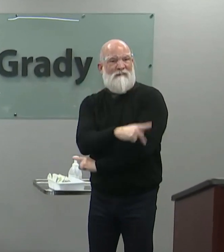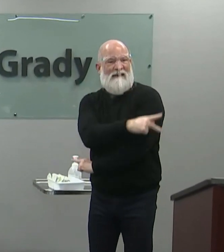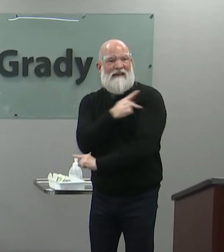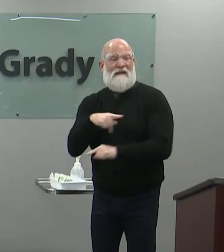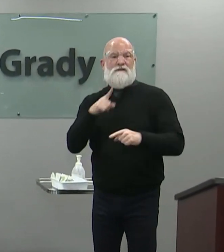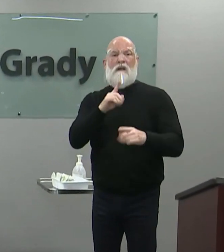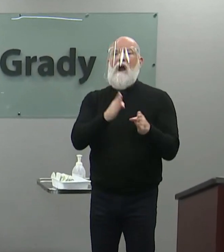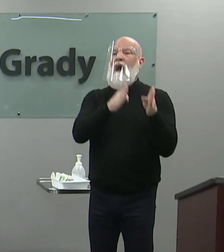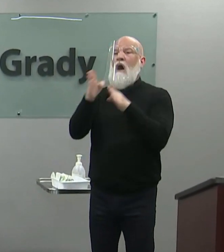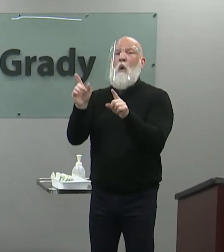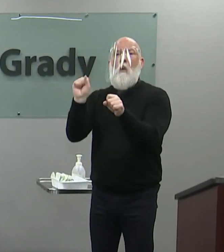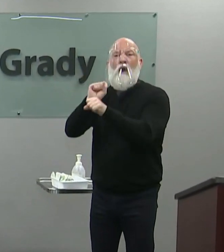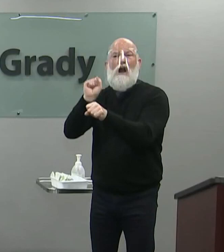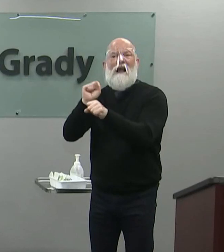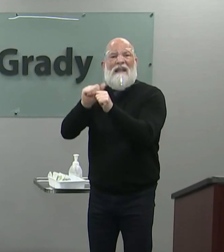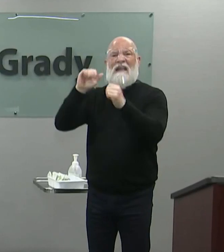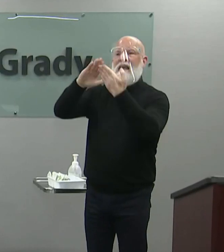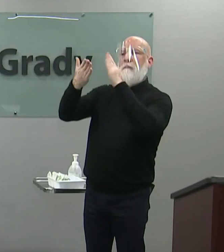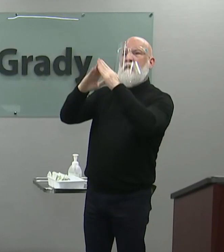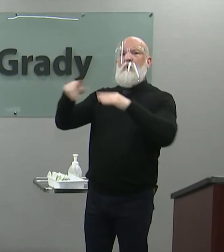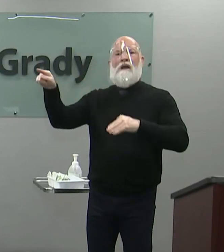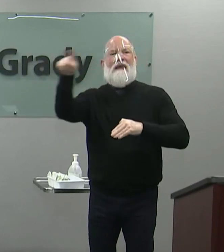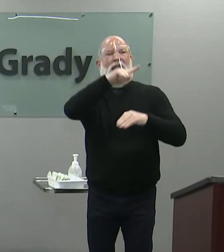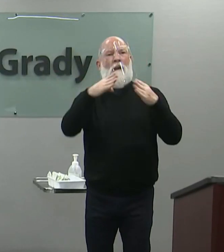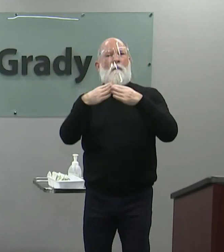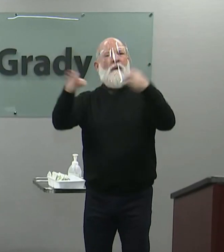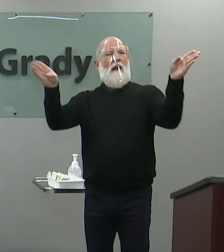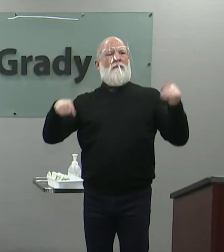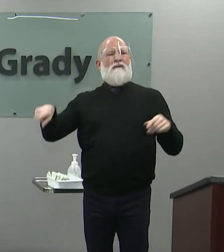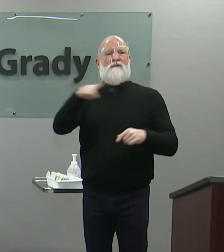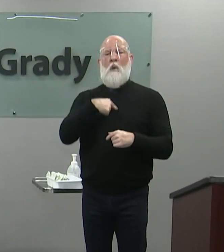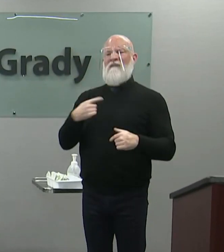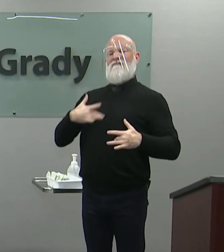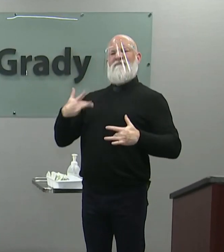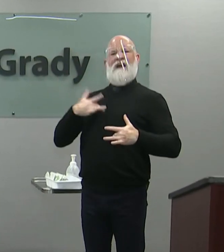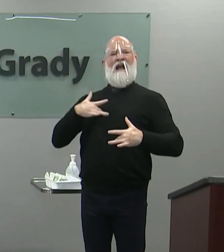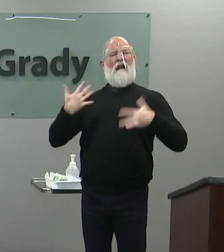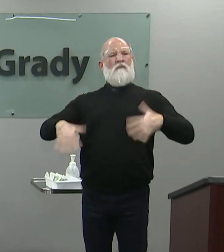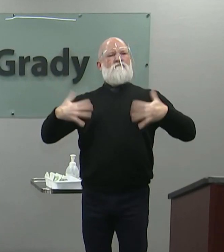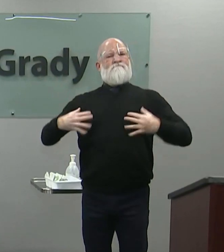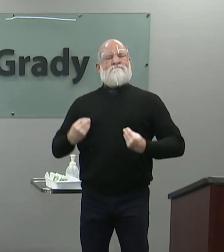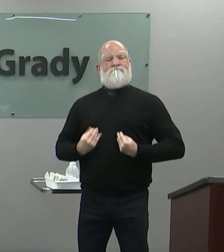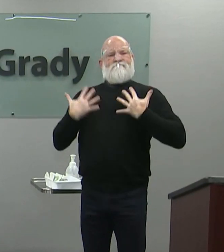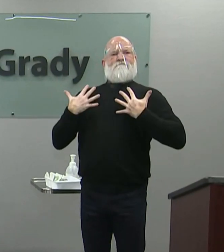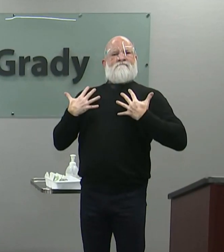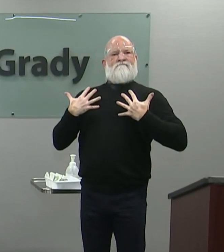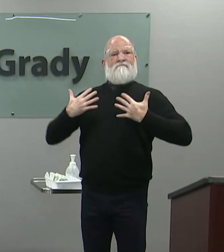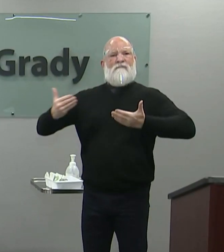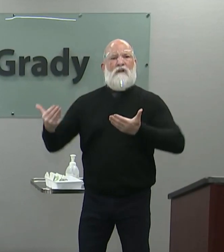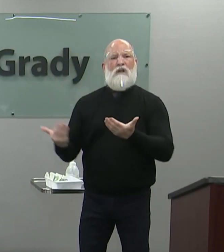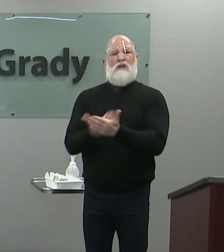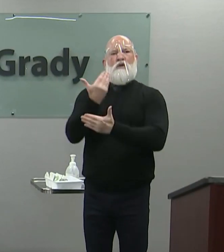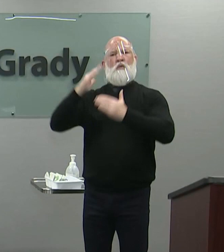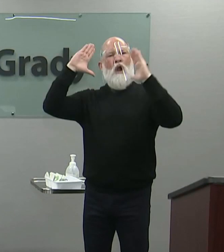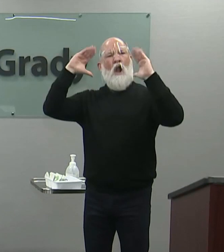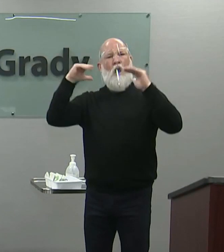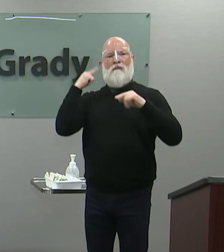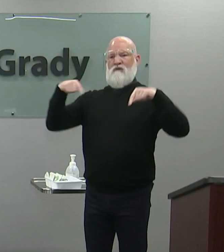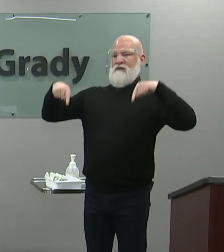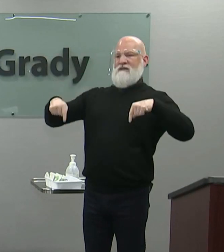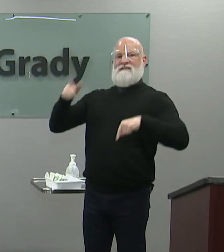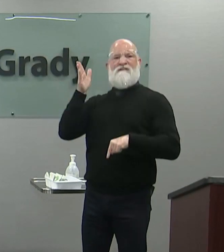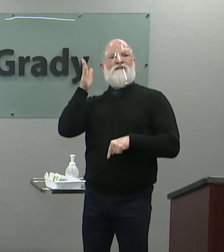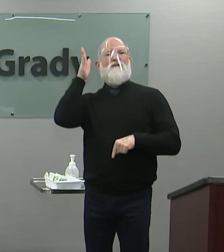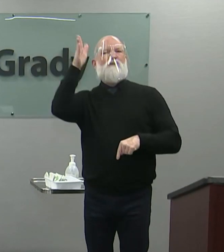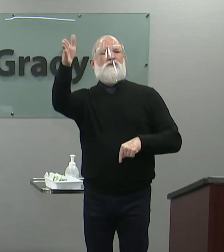public health as well. And so I am just, as I said, I feel like we have this ray of hope that we didn't have even a few